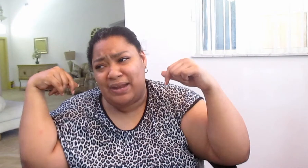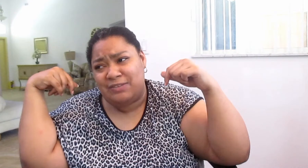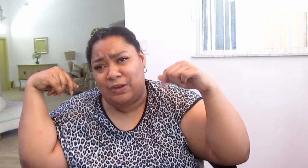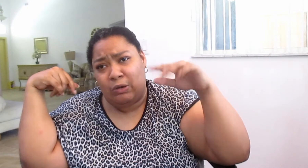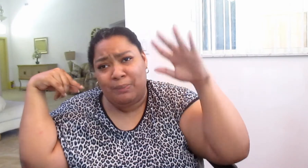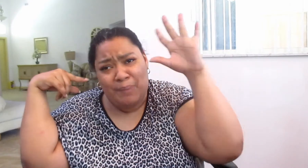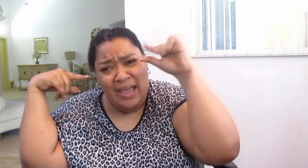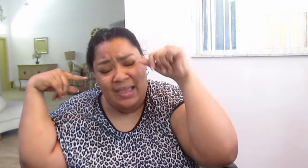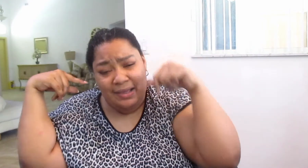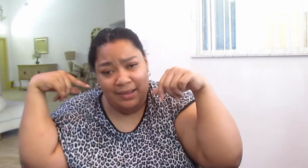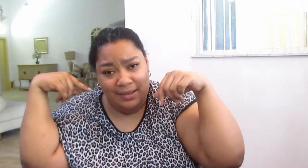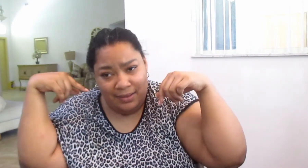my next video. Bye!